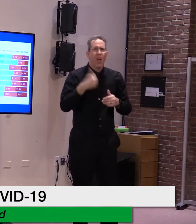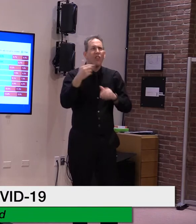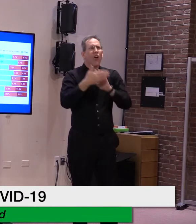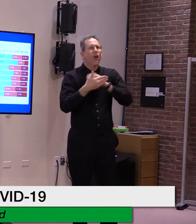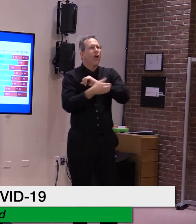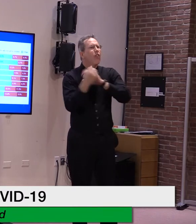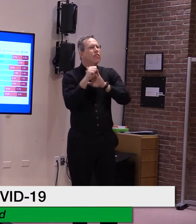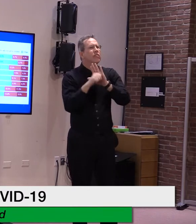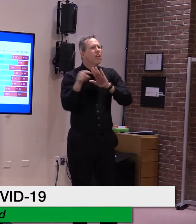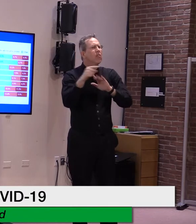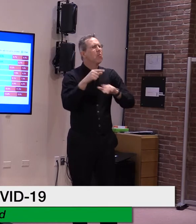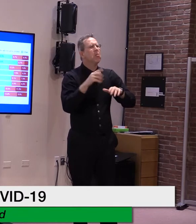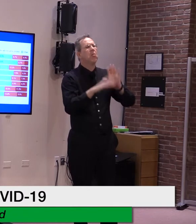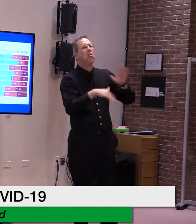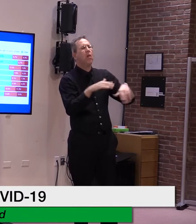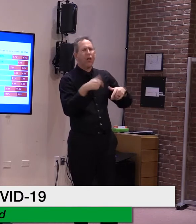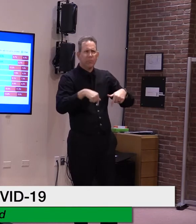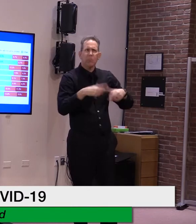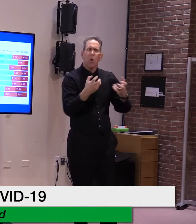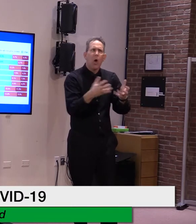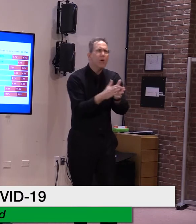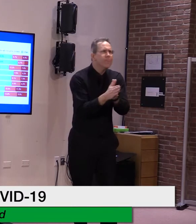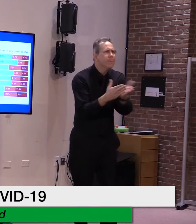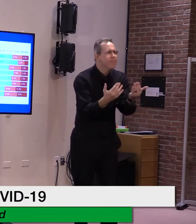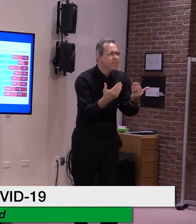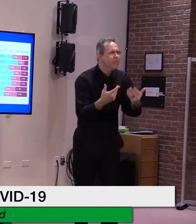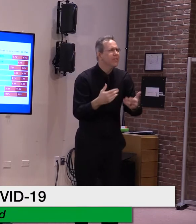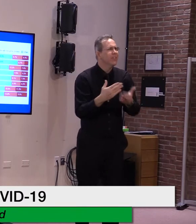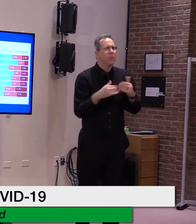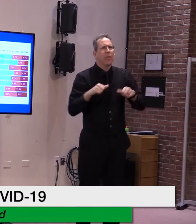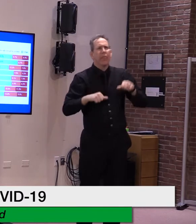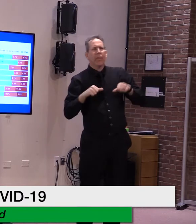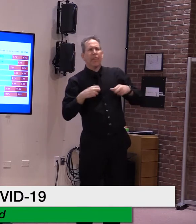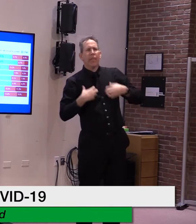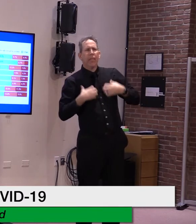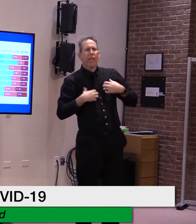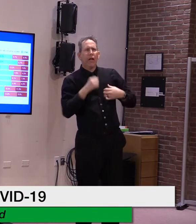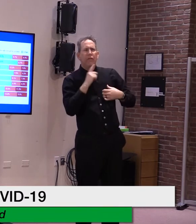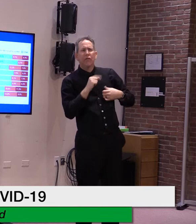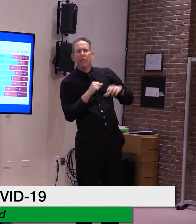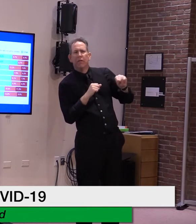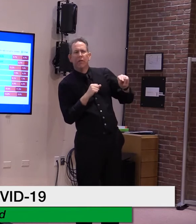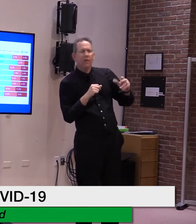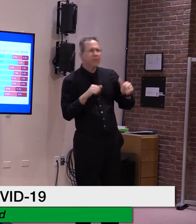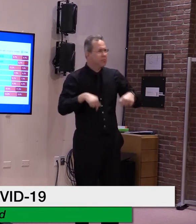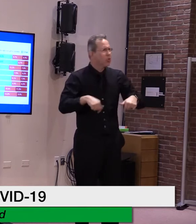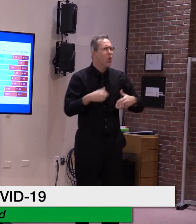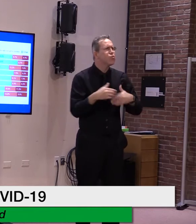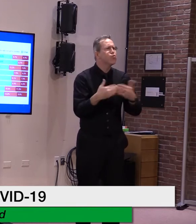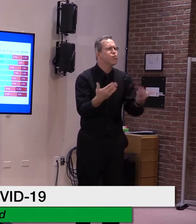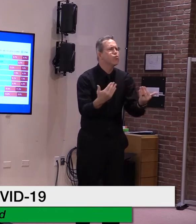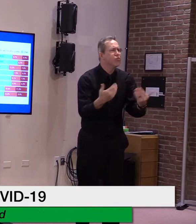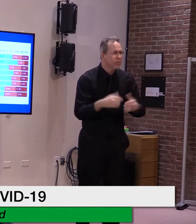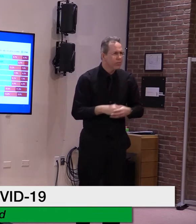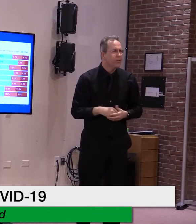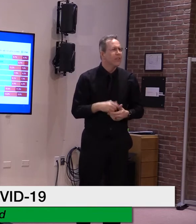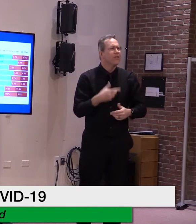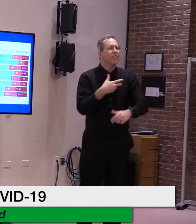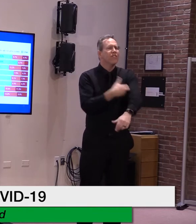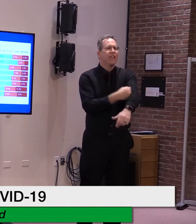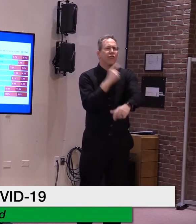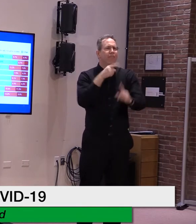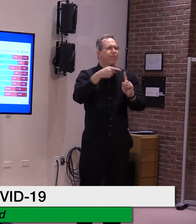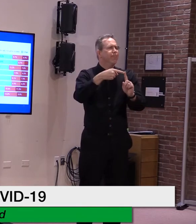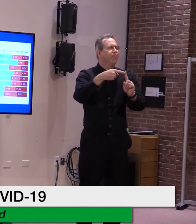who are unsure about the vaccine. And as you saw from today's data, getting vaccinated is the key to getting out of the pandemic.